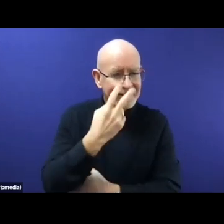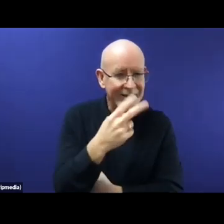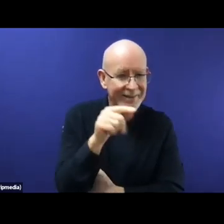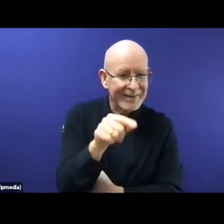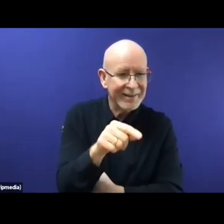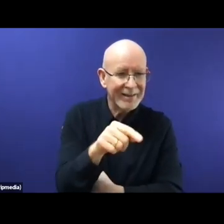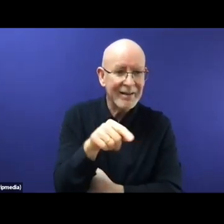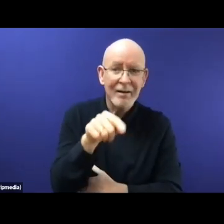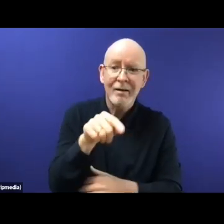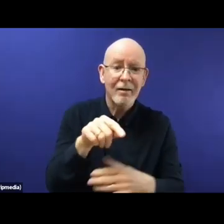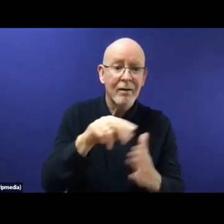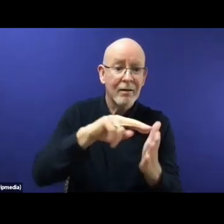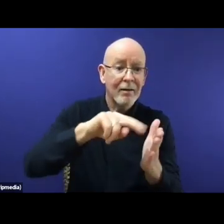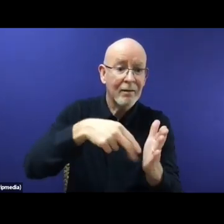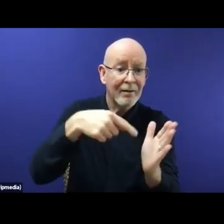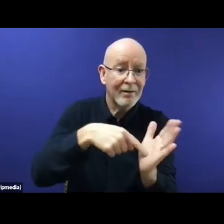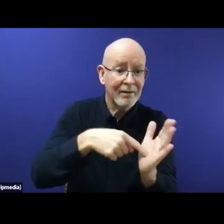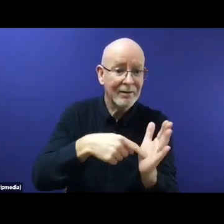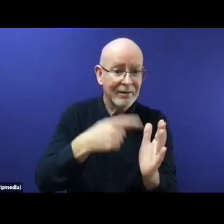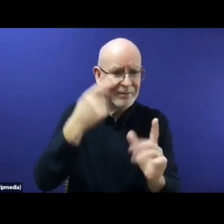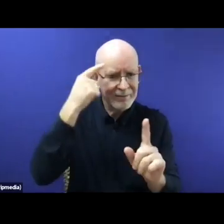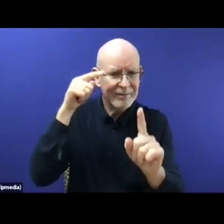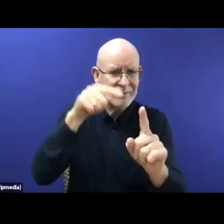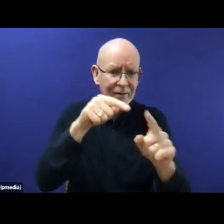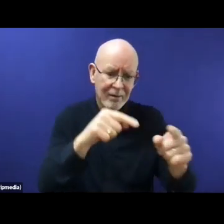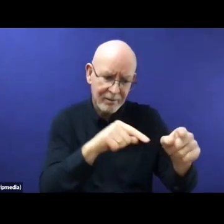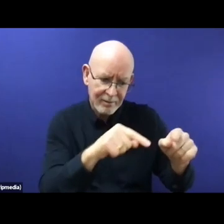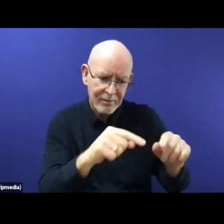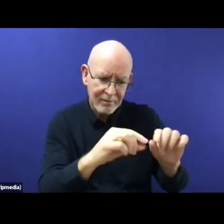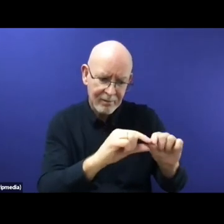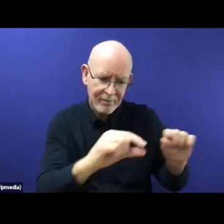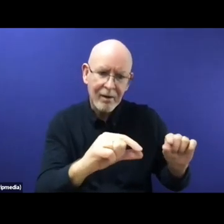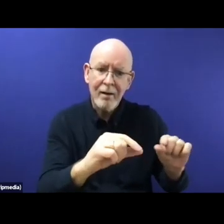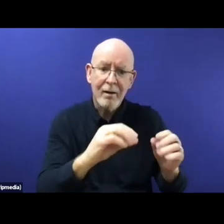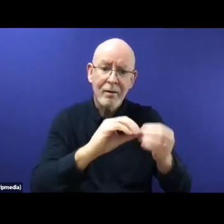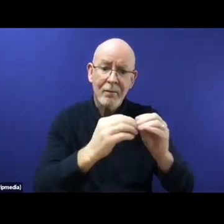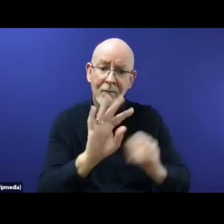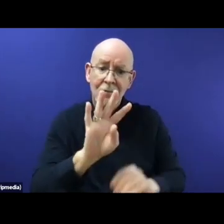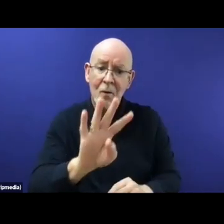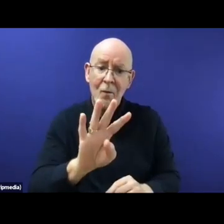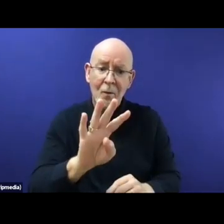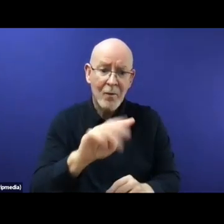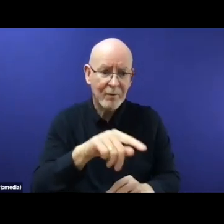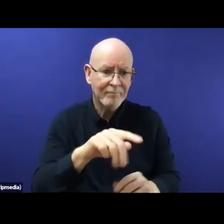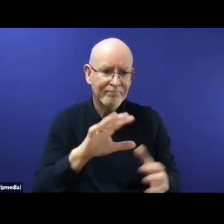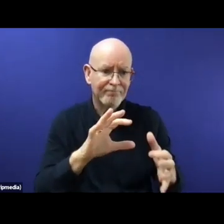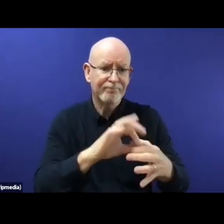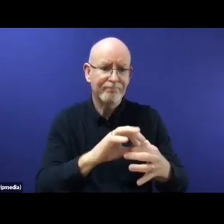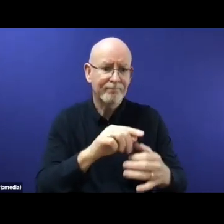Pact about promoting voluntary return is a key strategy objective of the EU migration policy